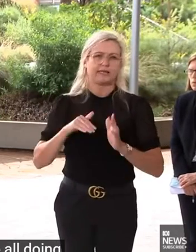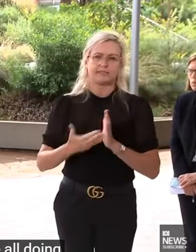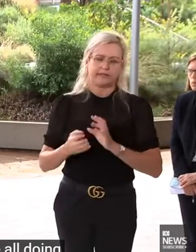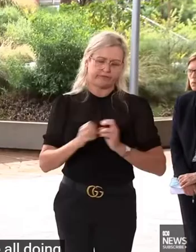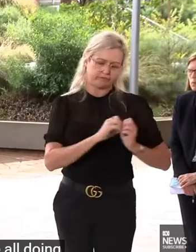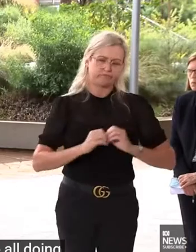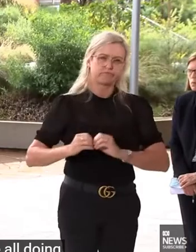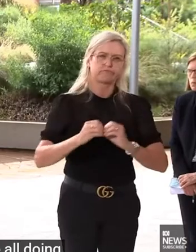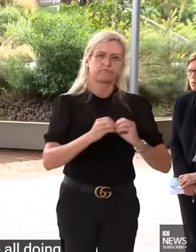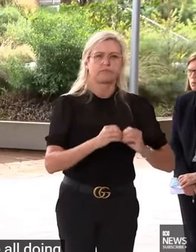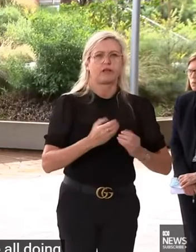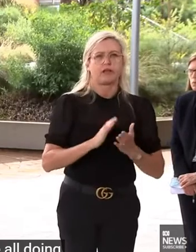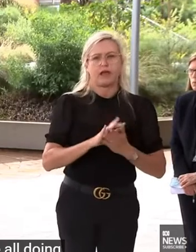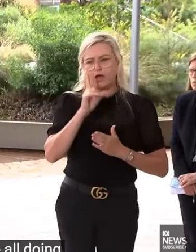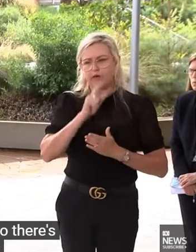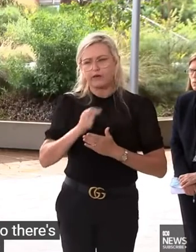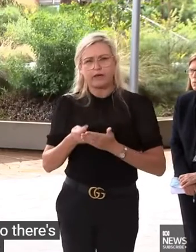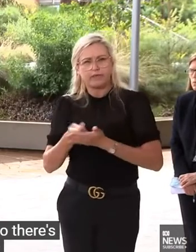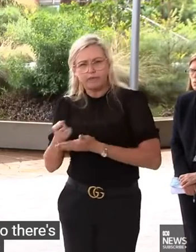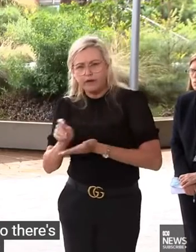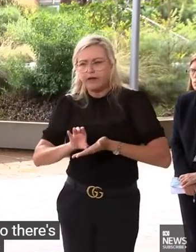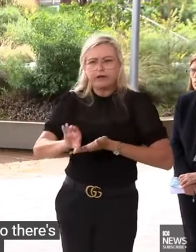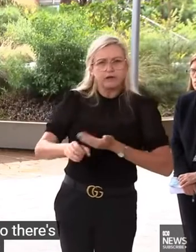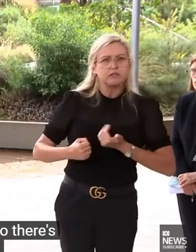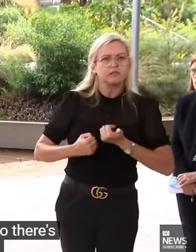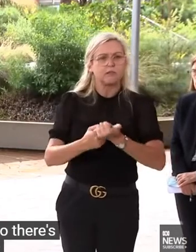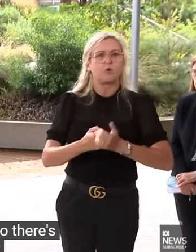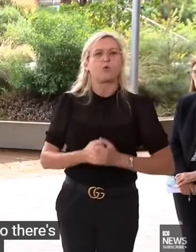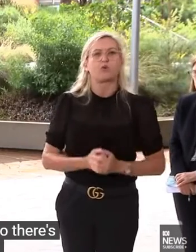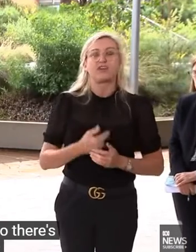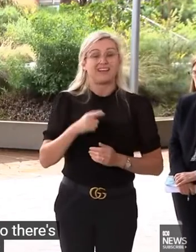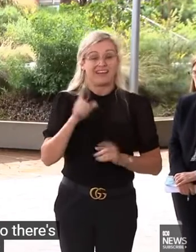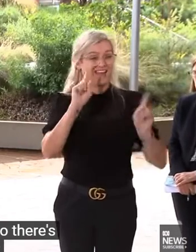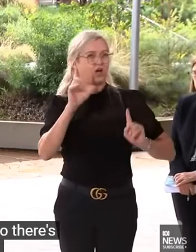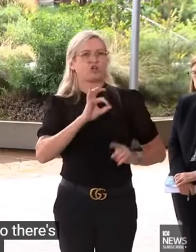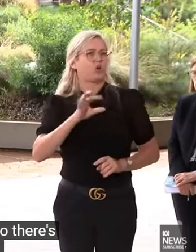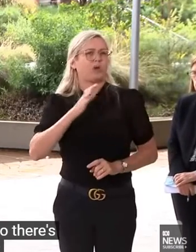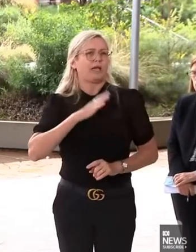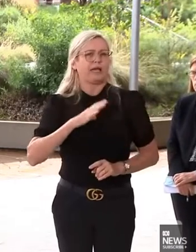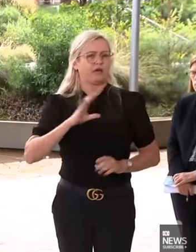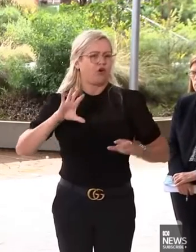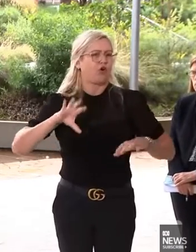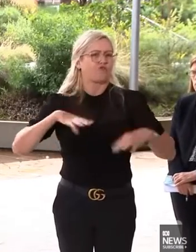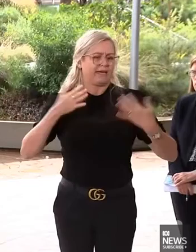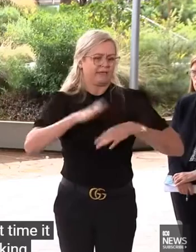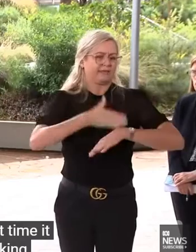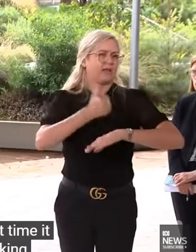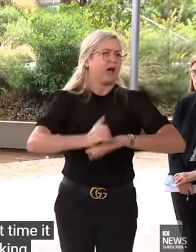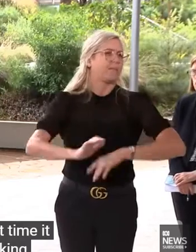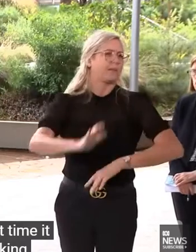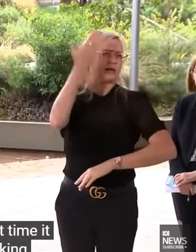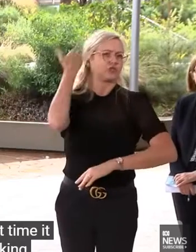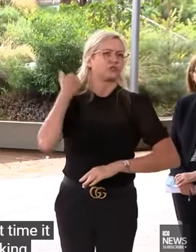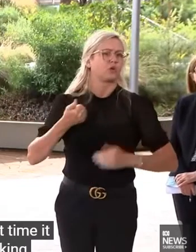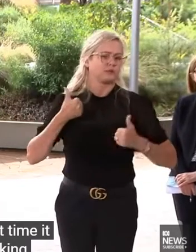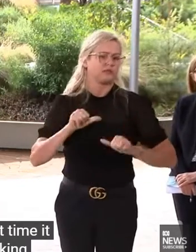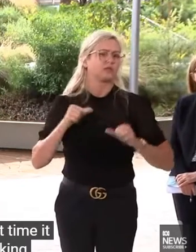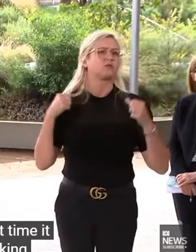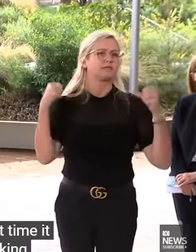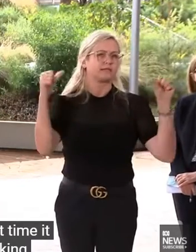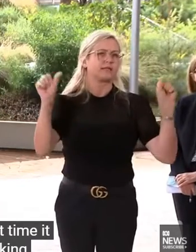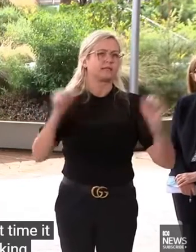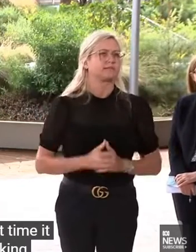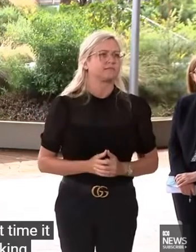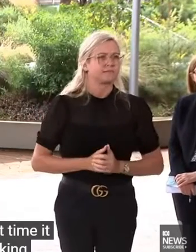there's no particular call for that at the present time. it seems to be working quite well at the present time. Can we